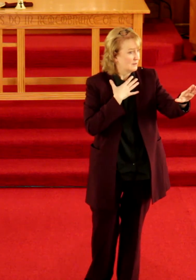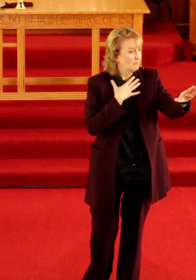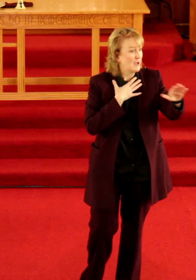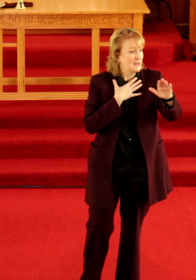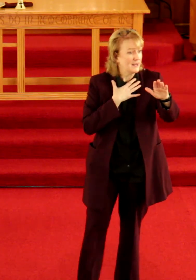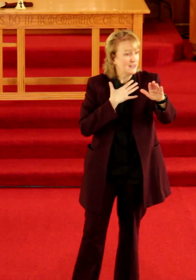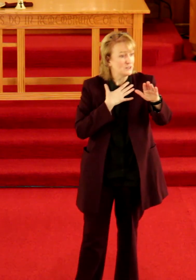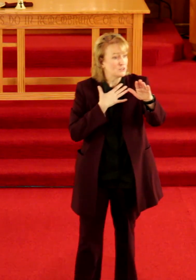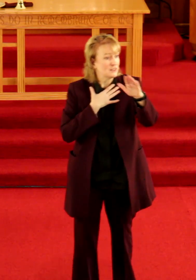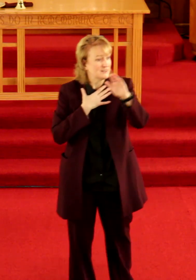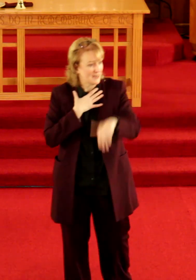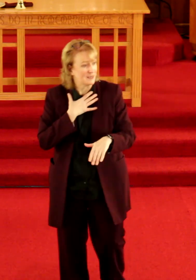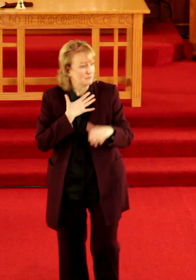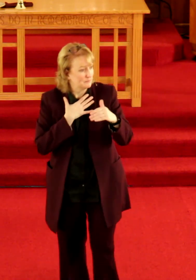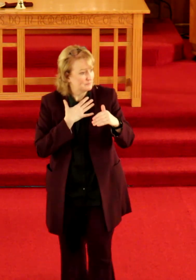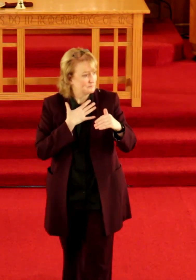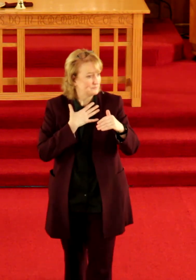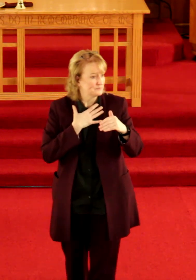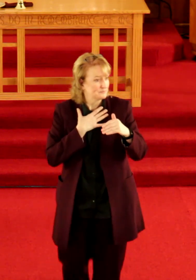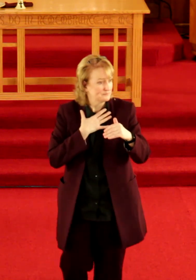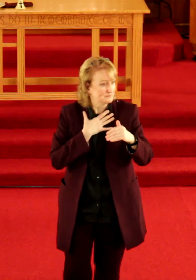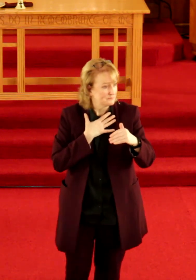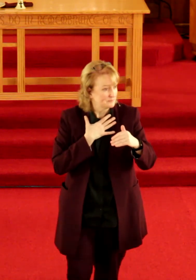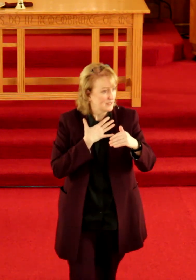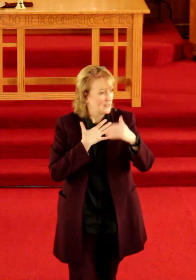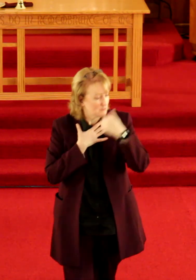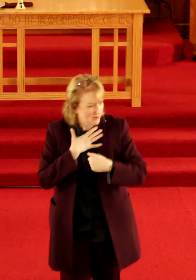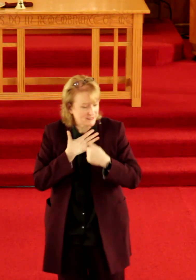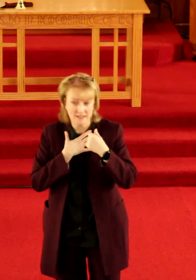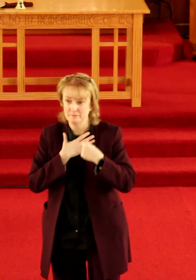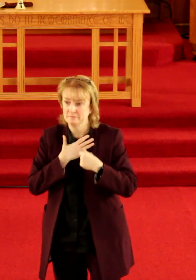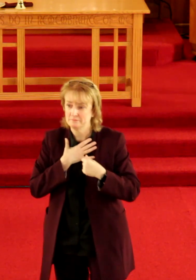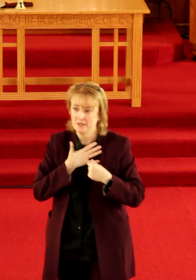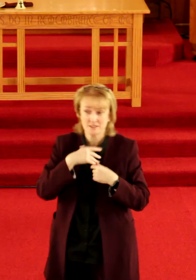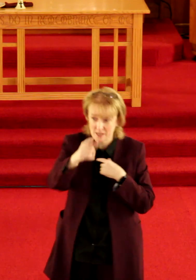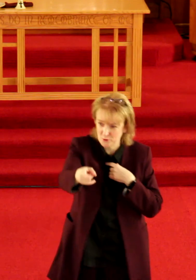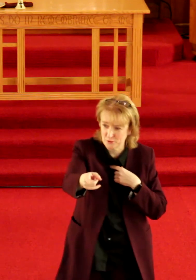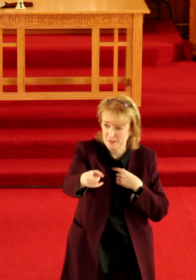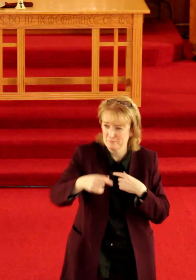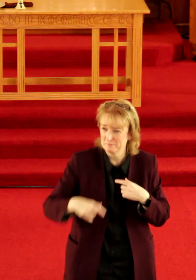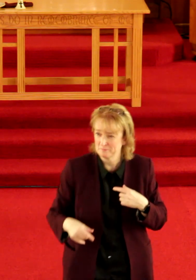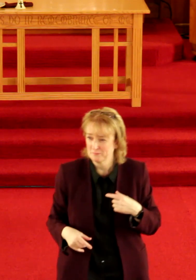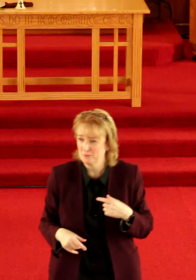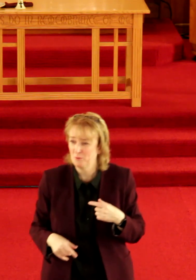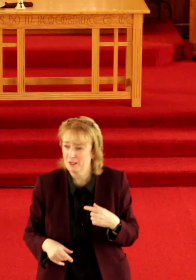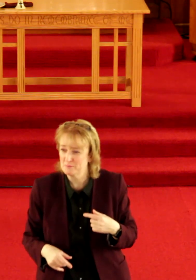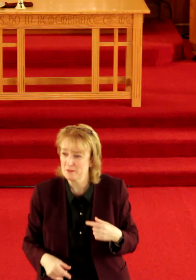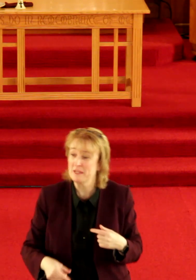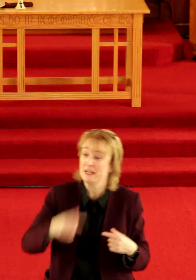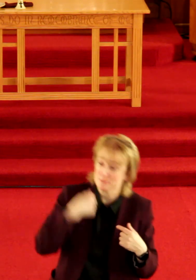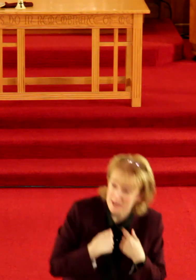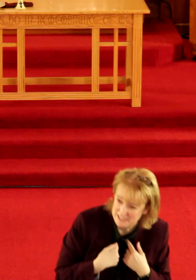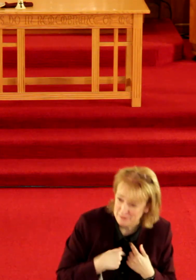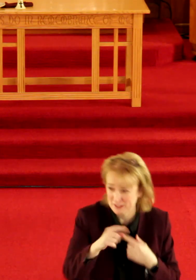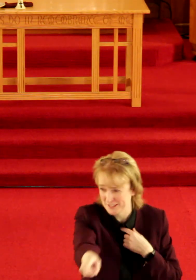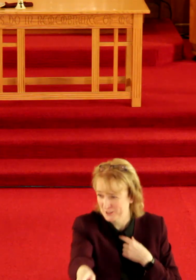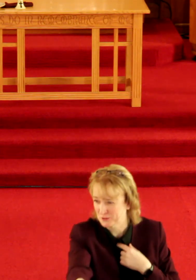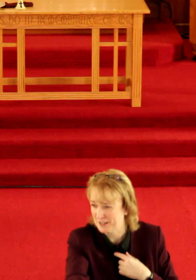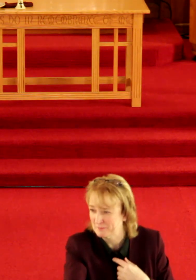Mine is time. It's my time. It's not your time. You want to come see me? It's my time. It's not your time.